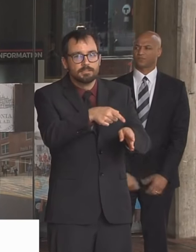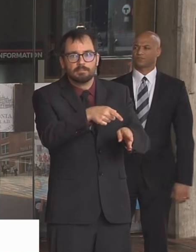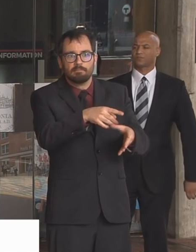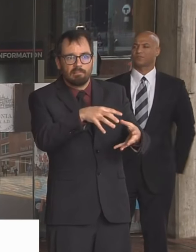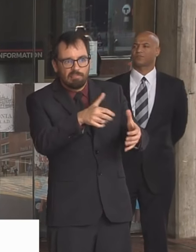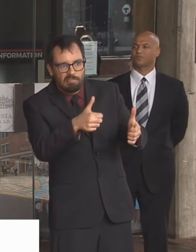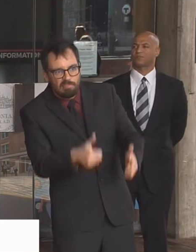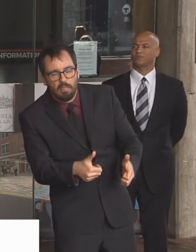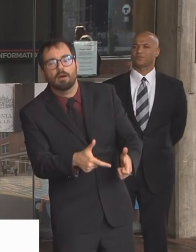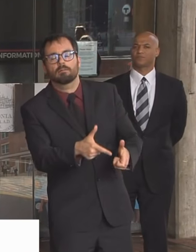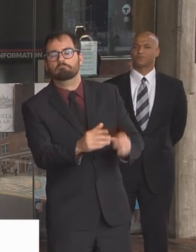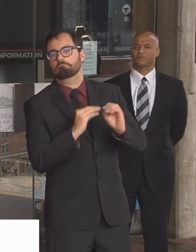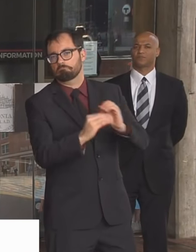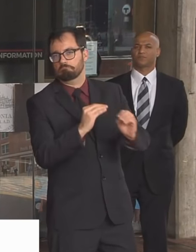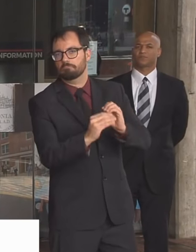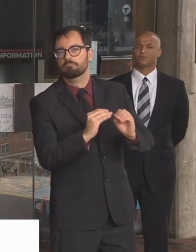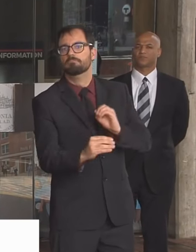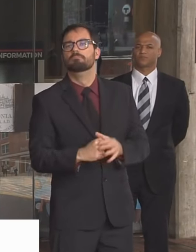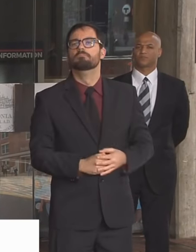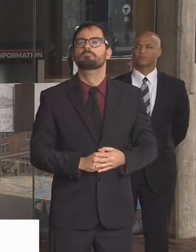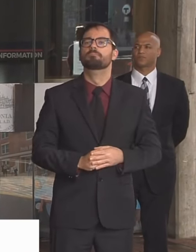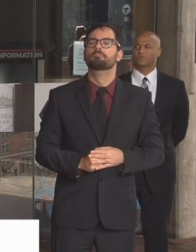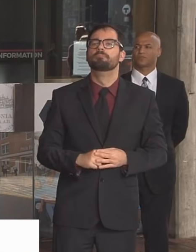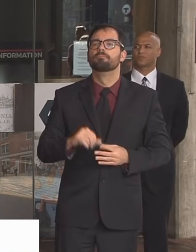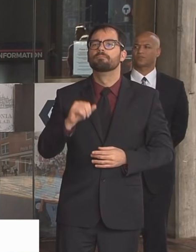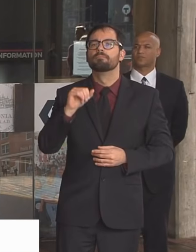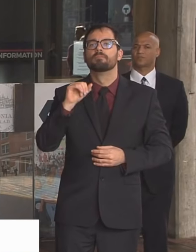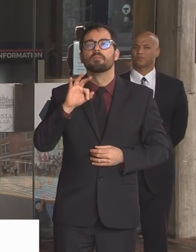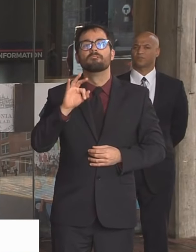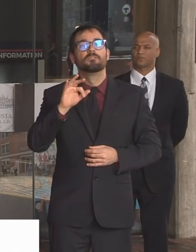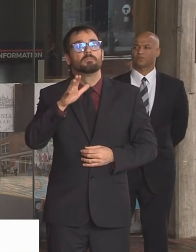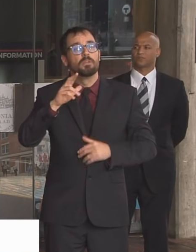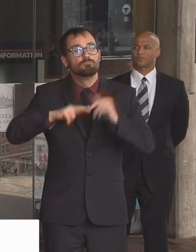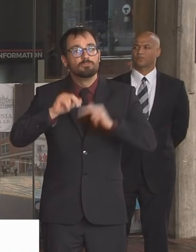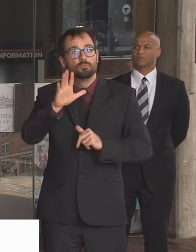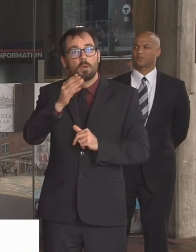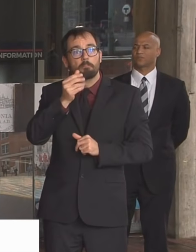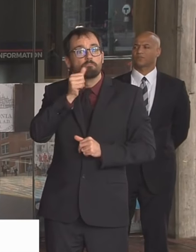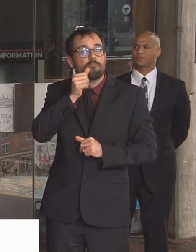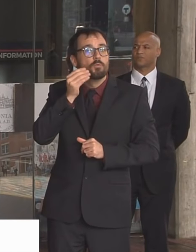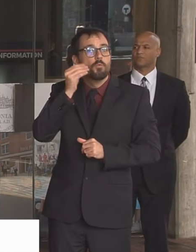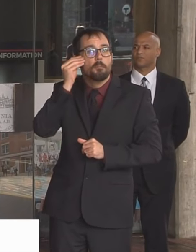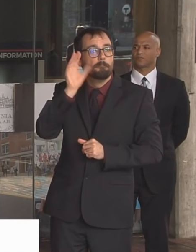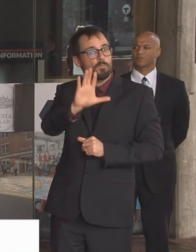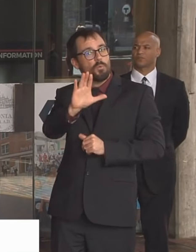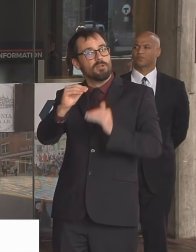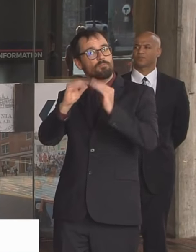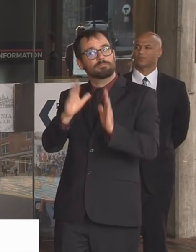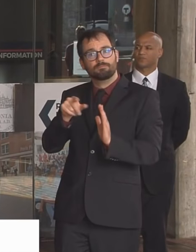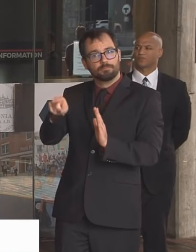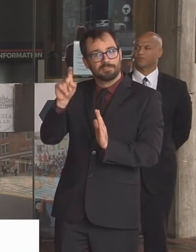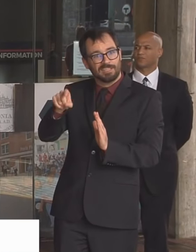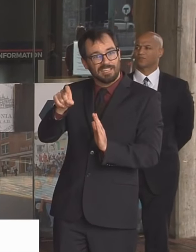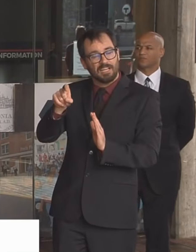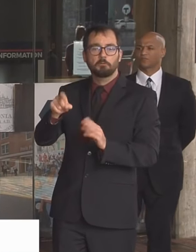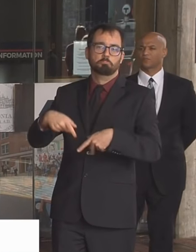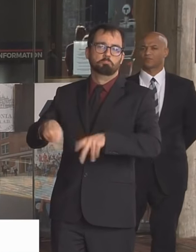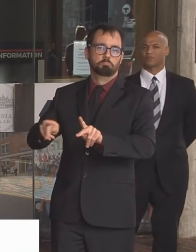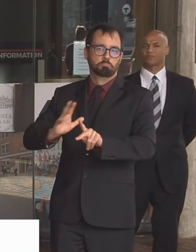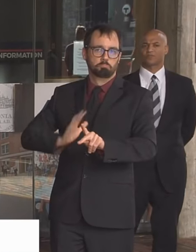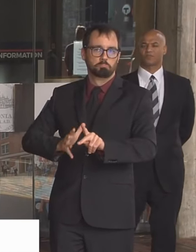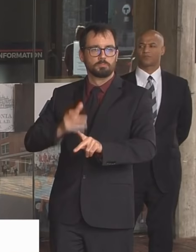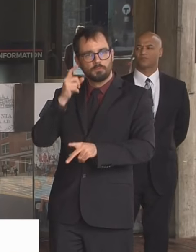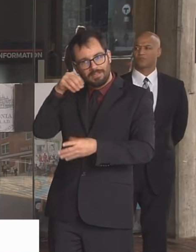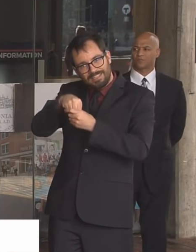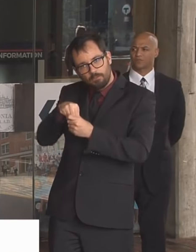in private homes um to continue to move forward if company if if private contractors want to do work in homes they can